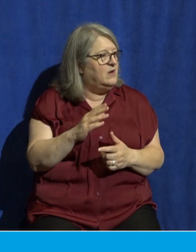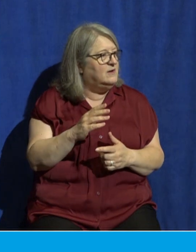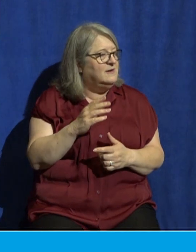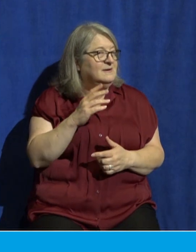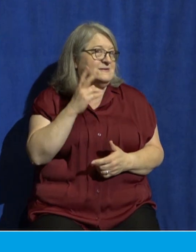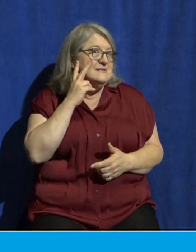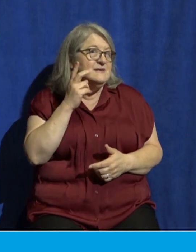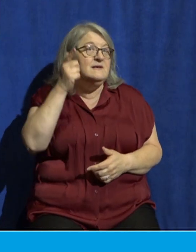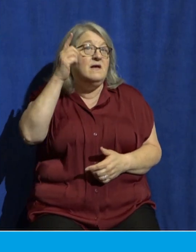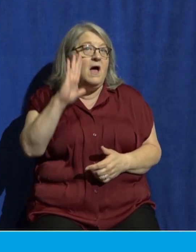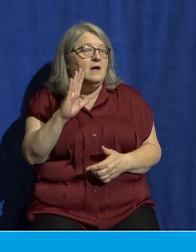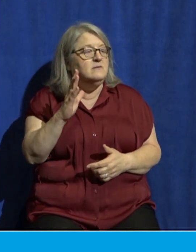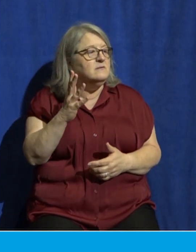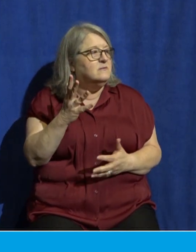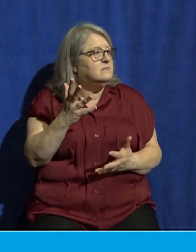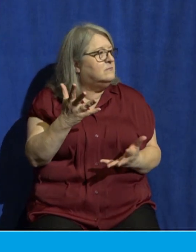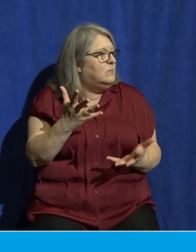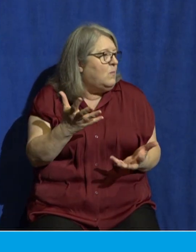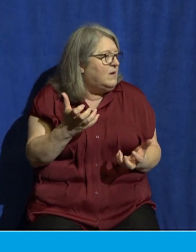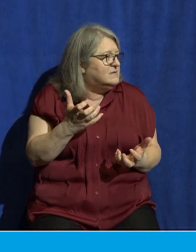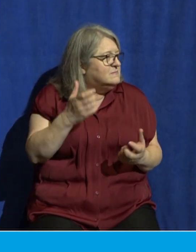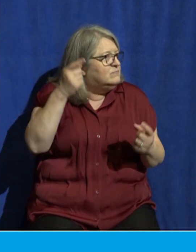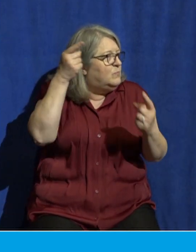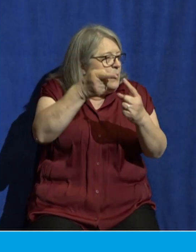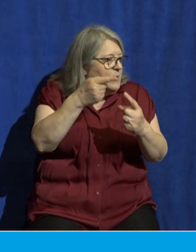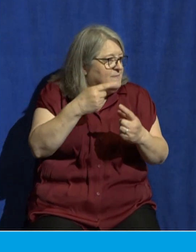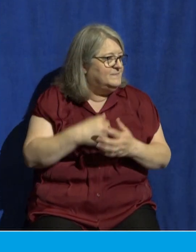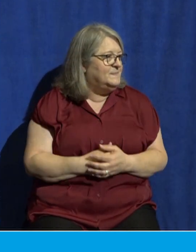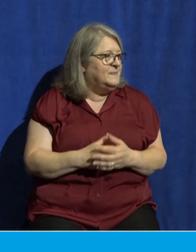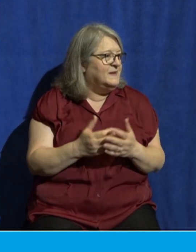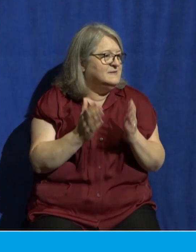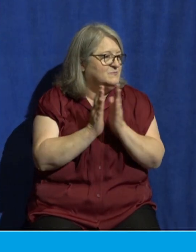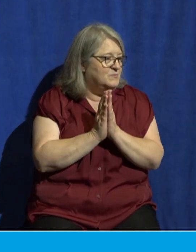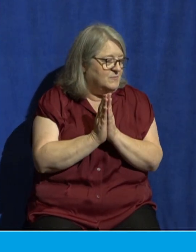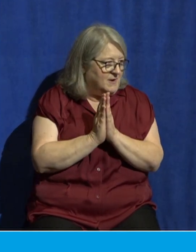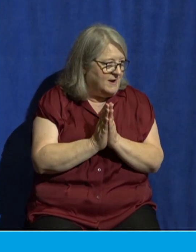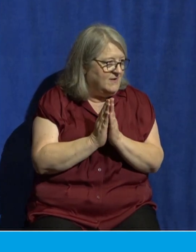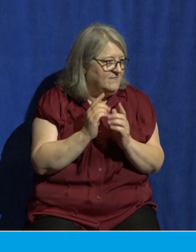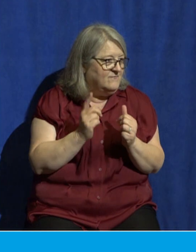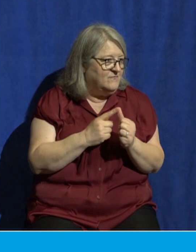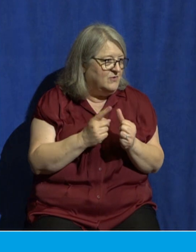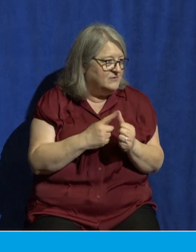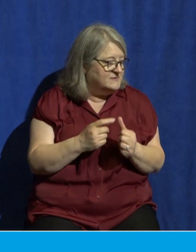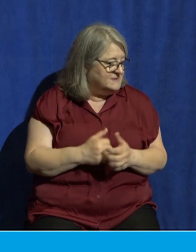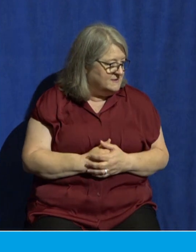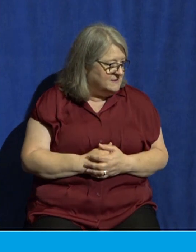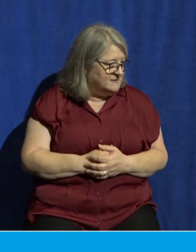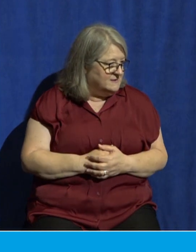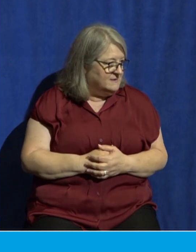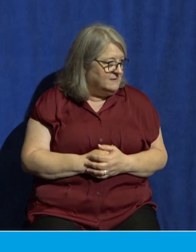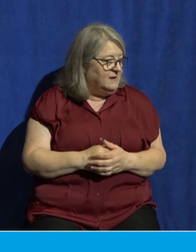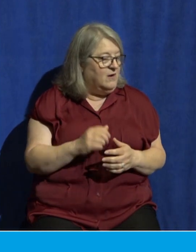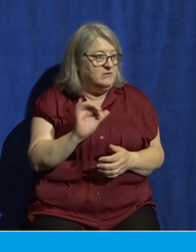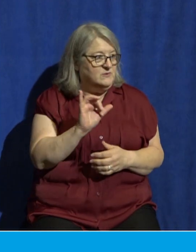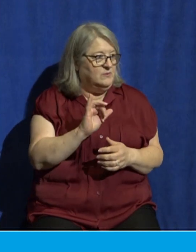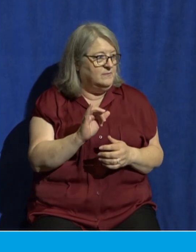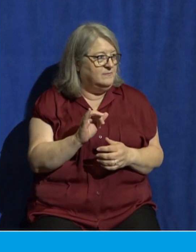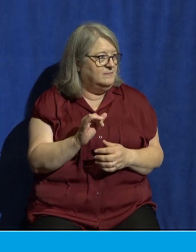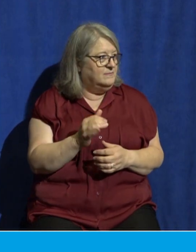say this up top before I pray and we dive in here. A while ago, some of you may have done this before, but a while ago, I made the unfortunate decision in